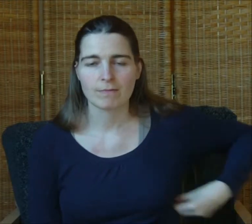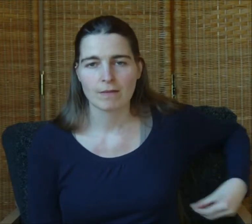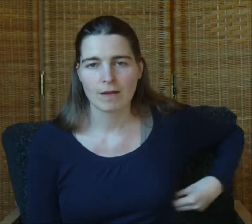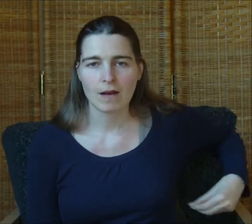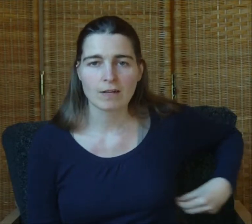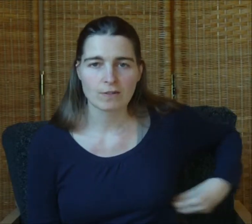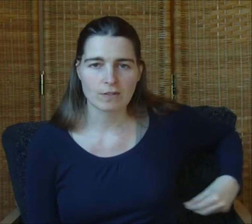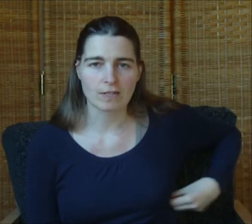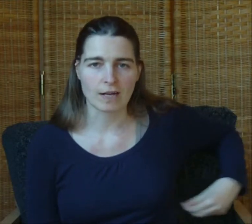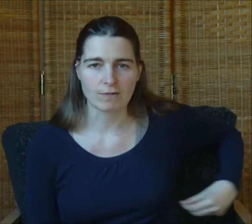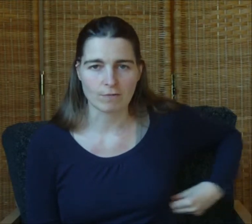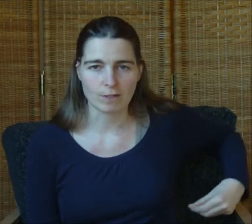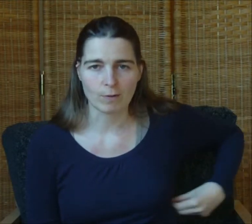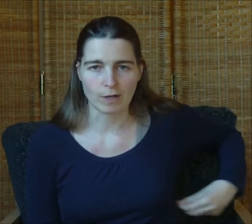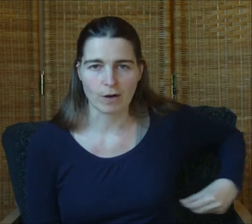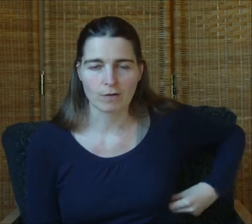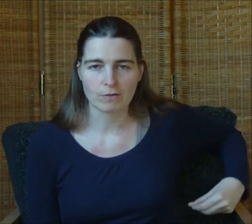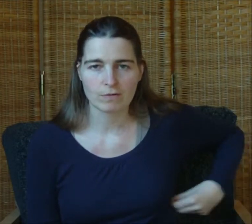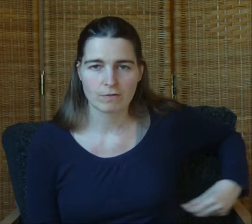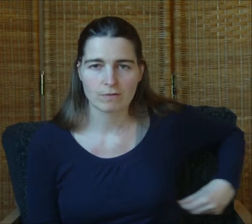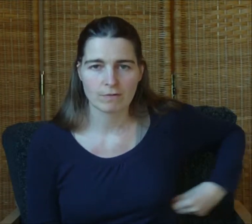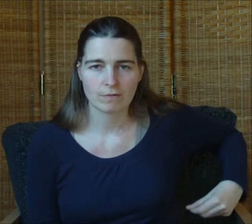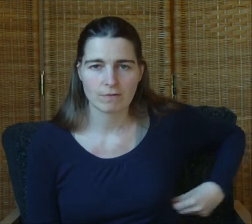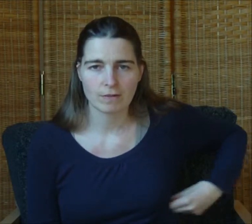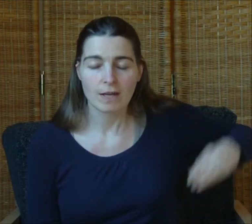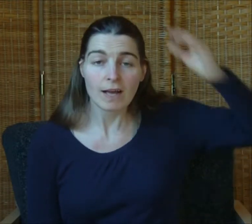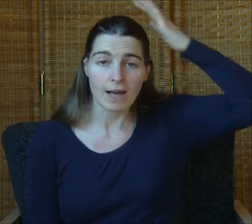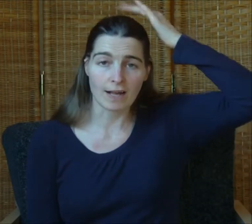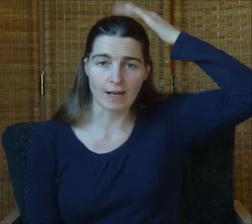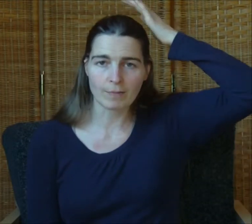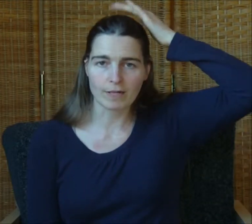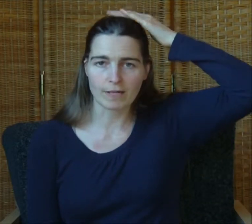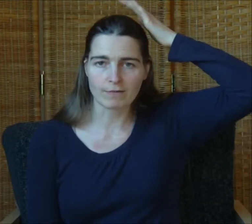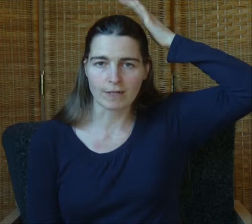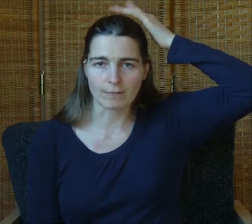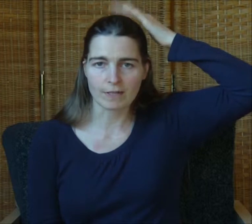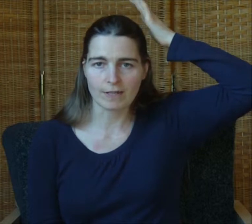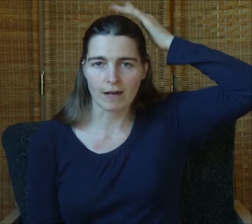I trust that I can reach my goals. I And I believe in myself.